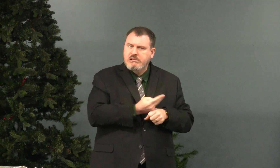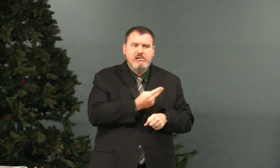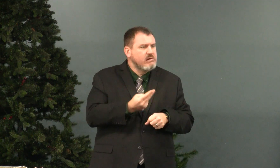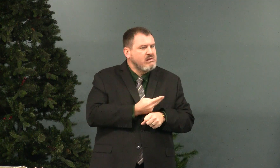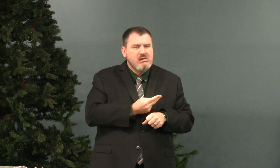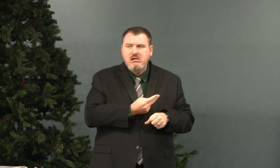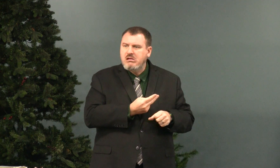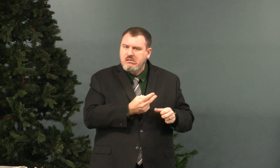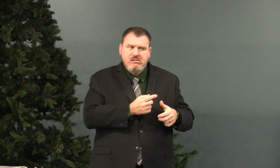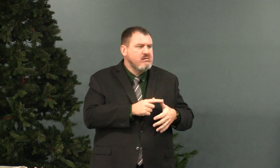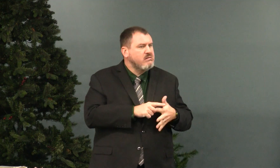will be impressed.